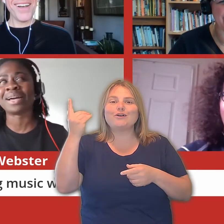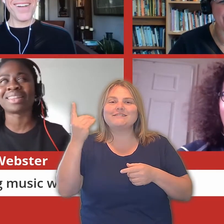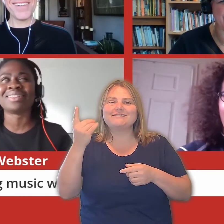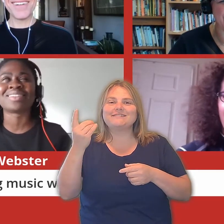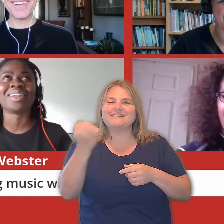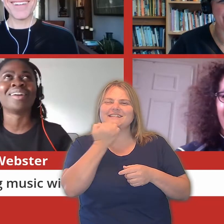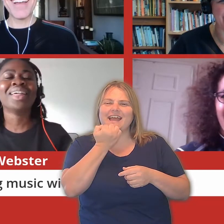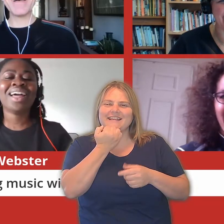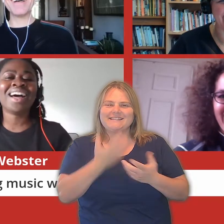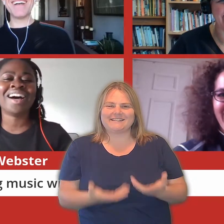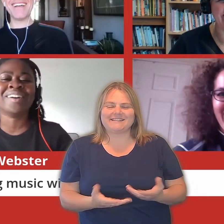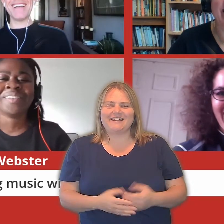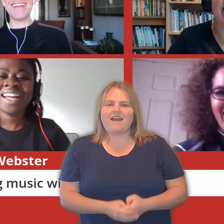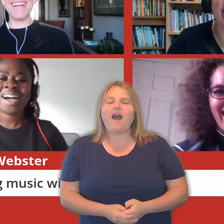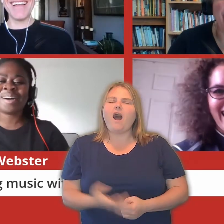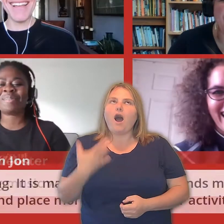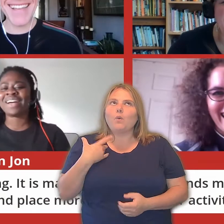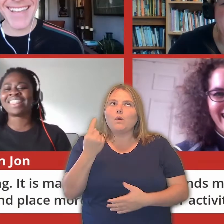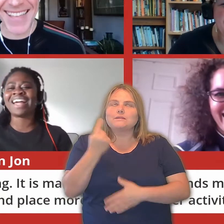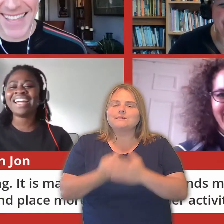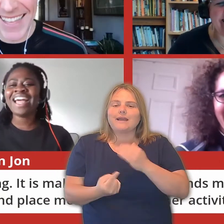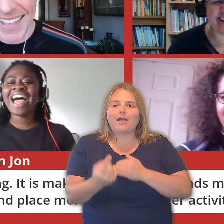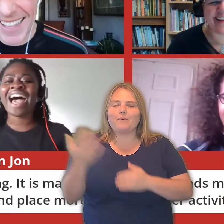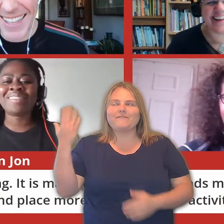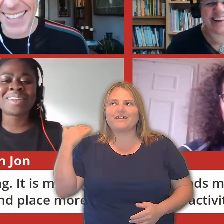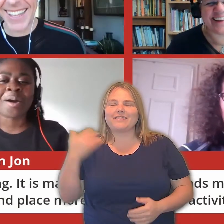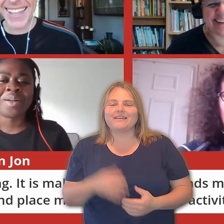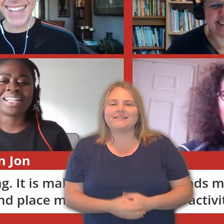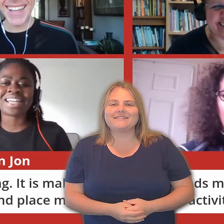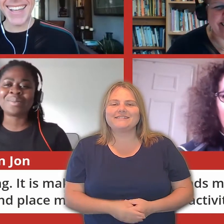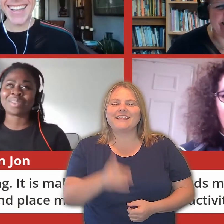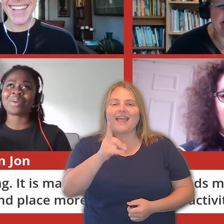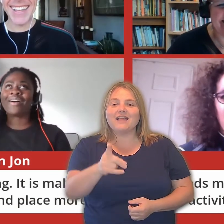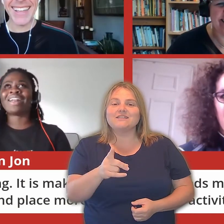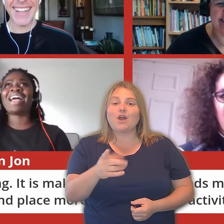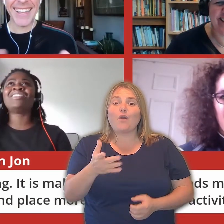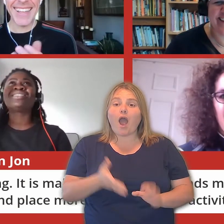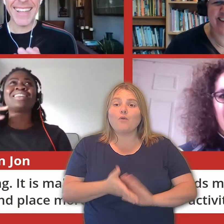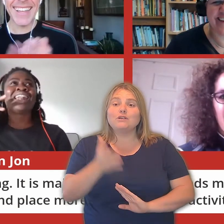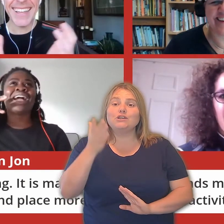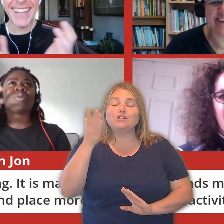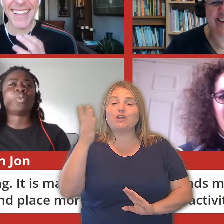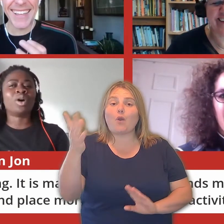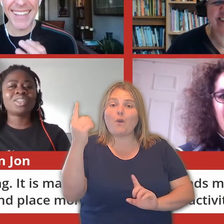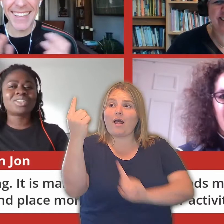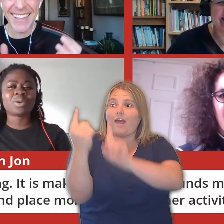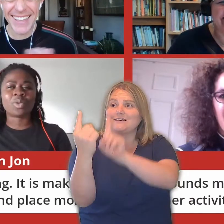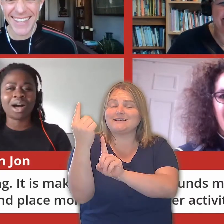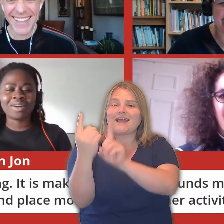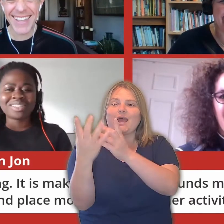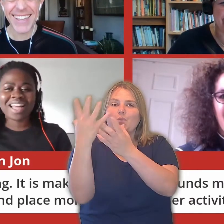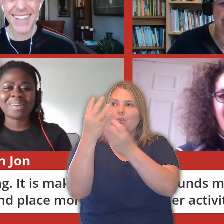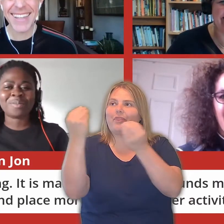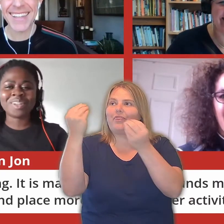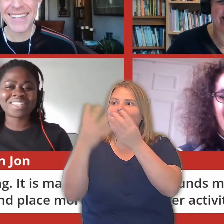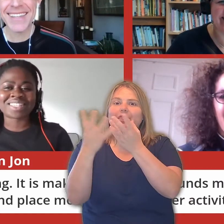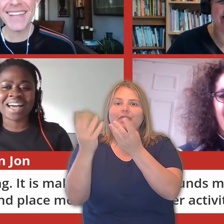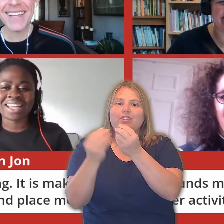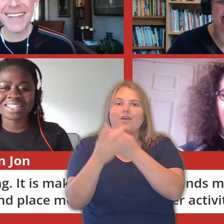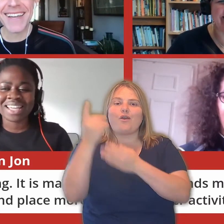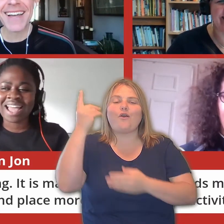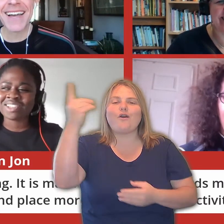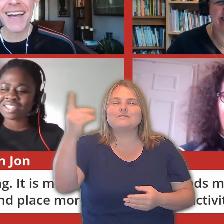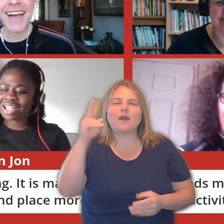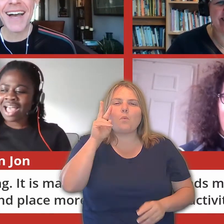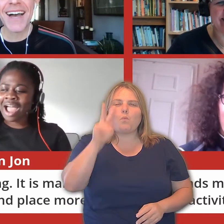was single back then. So, you know, I would go on a date with God and just like watch the world and watch